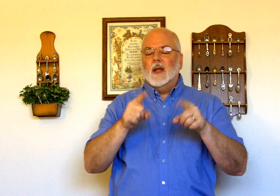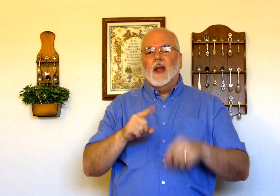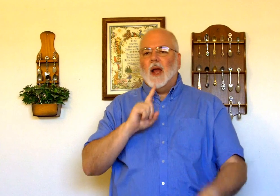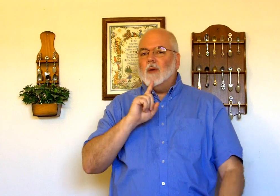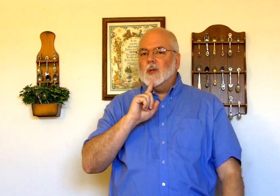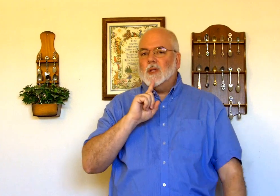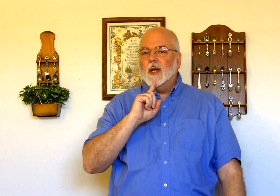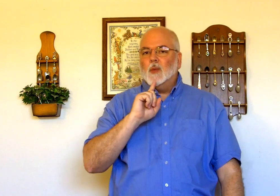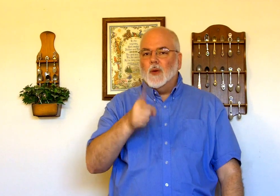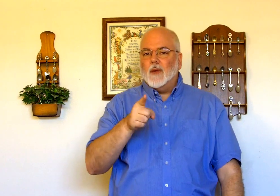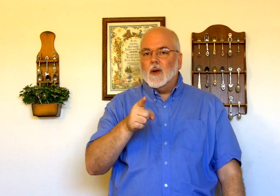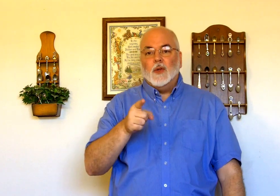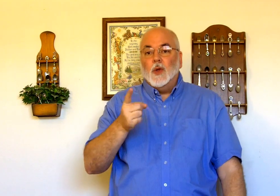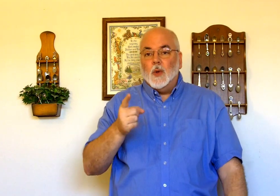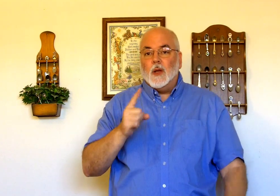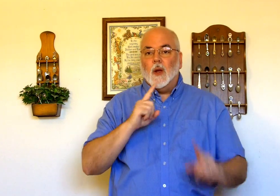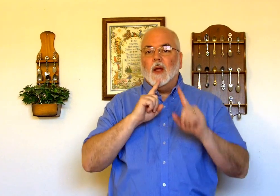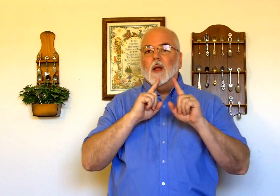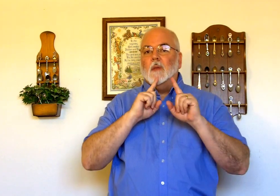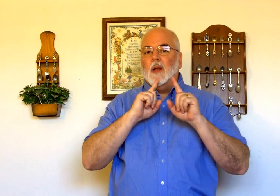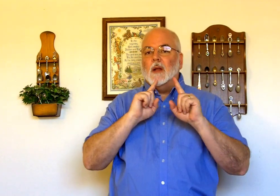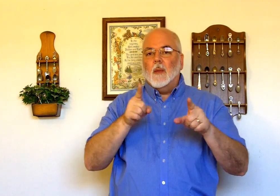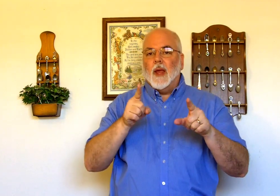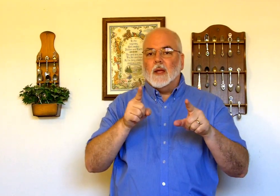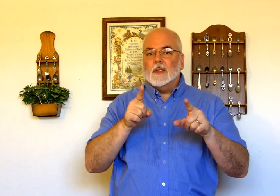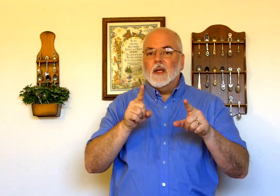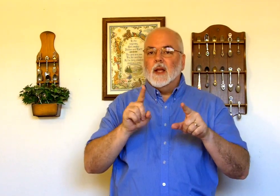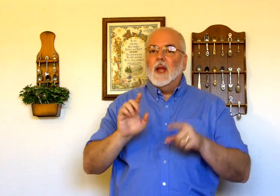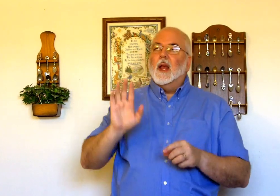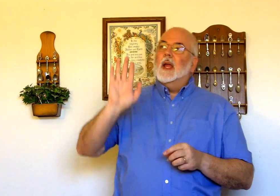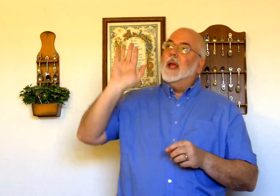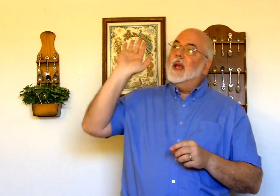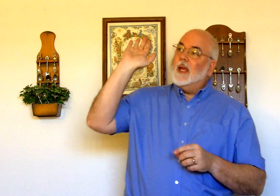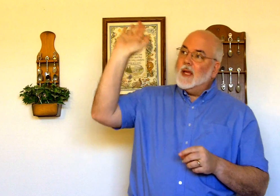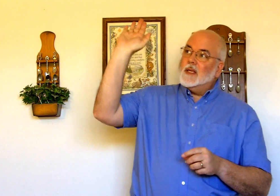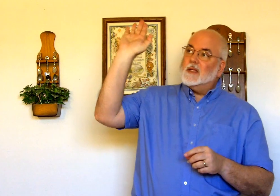i've also seen it as one finger you can do it either way but commands his